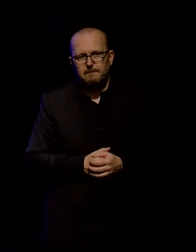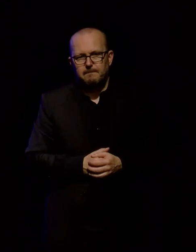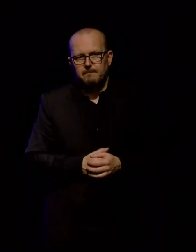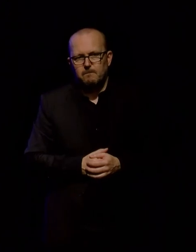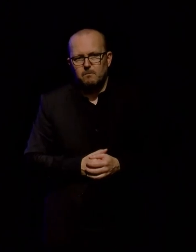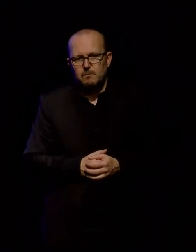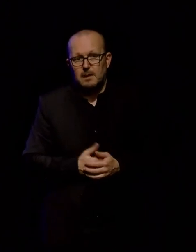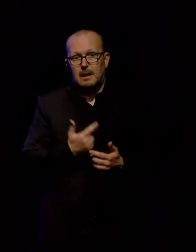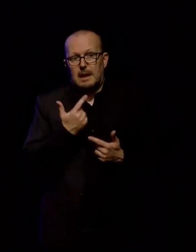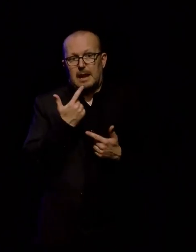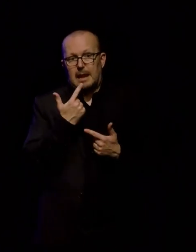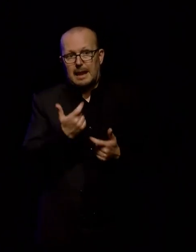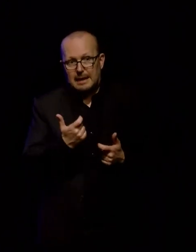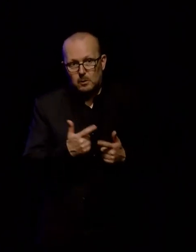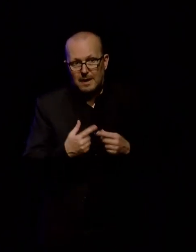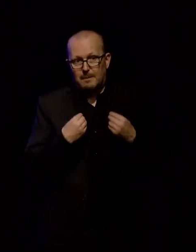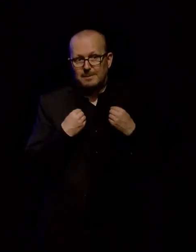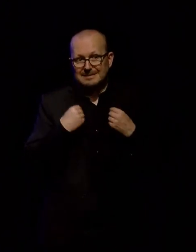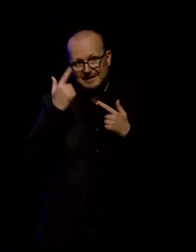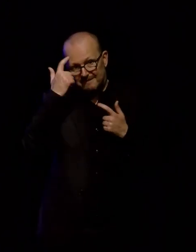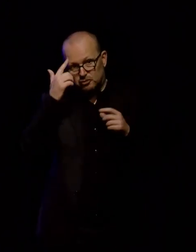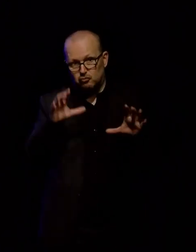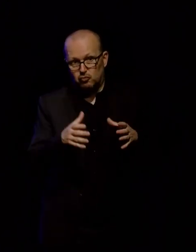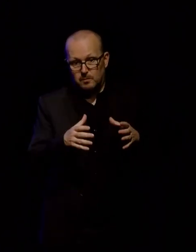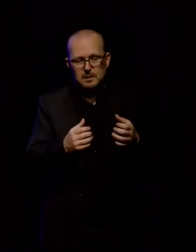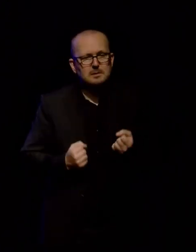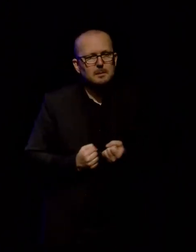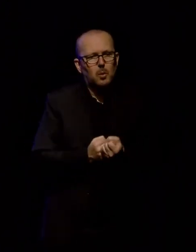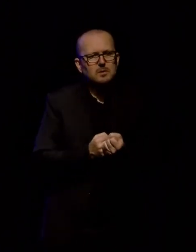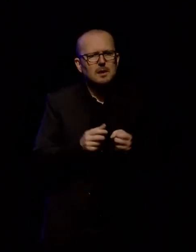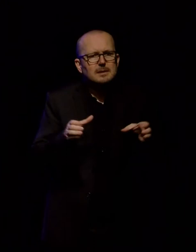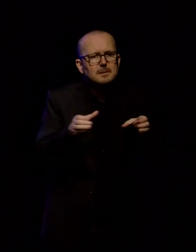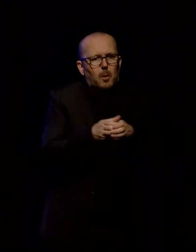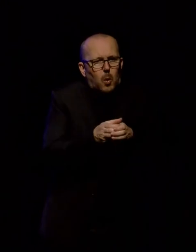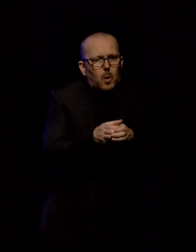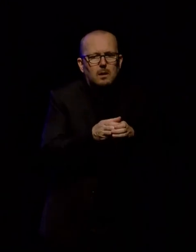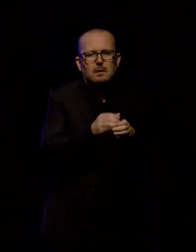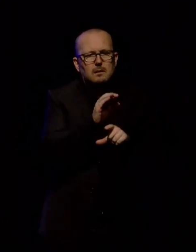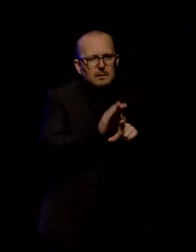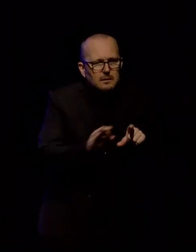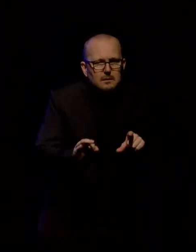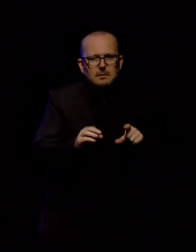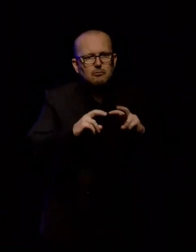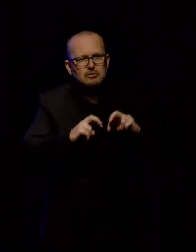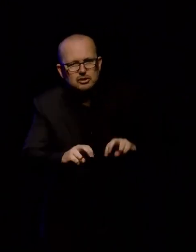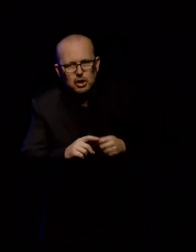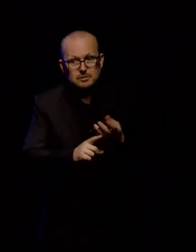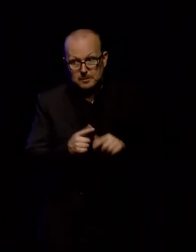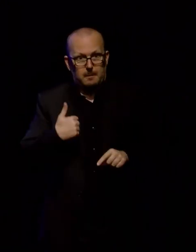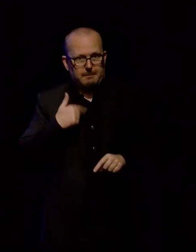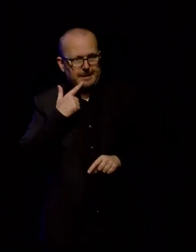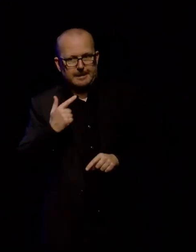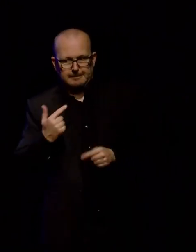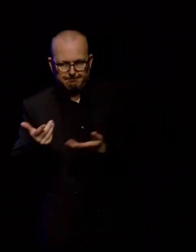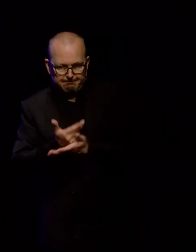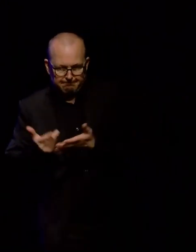pretty small scale research and design. So I went to them with a research proposal after a lot of talk with several awesome